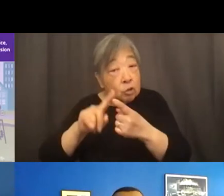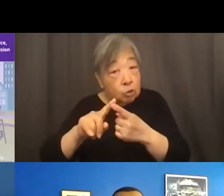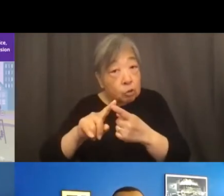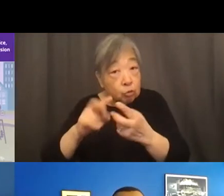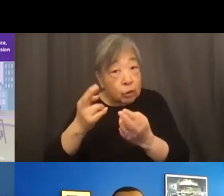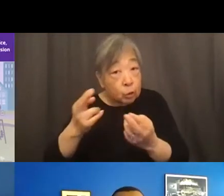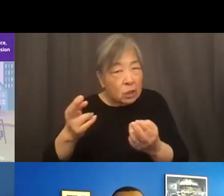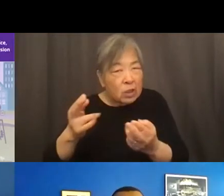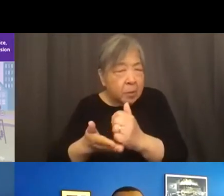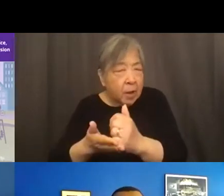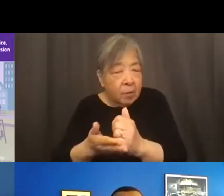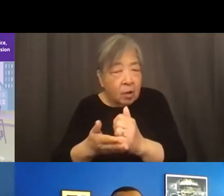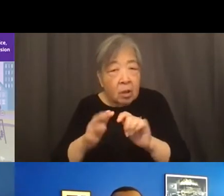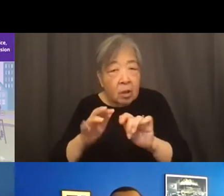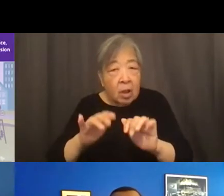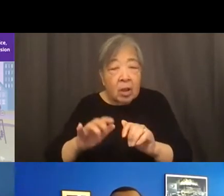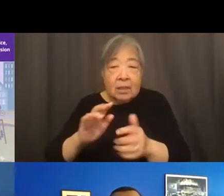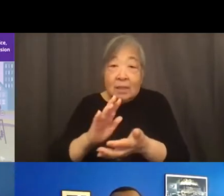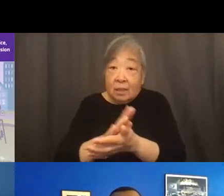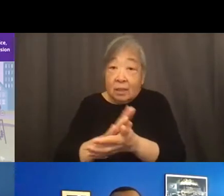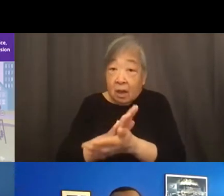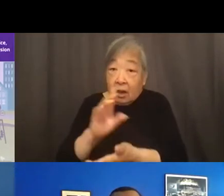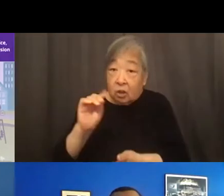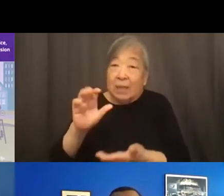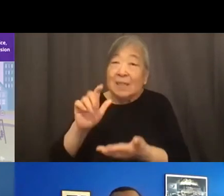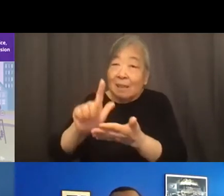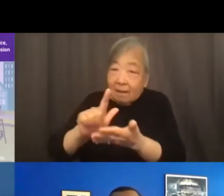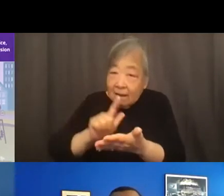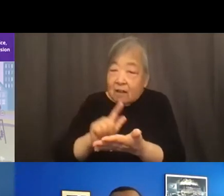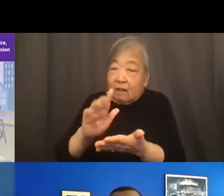it is a document it's a legal document